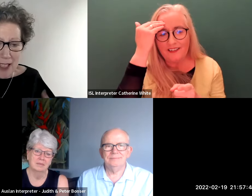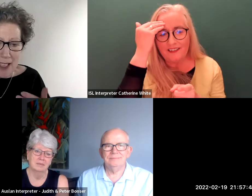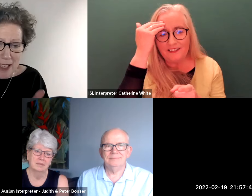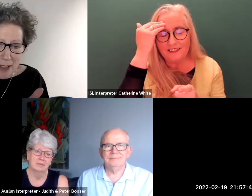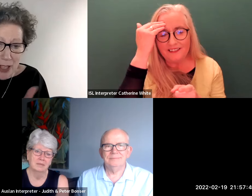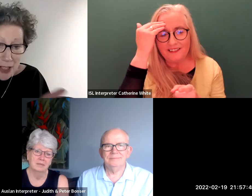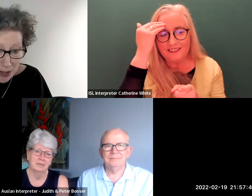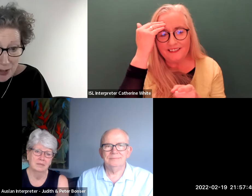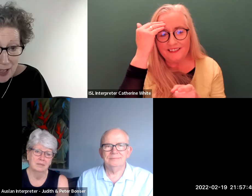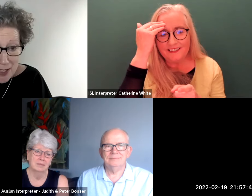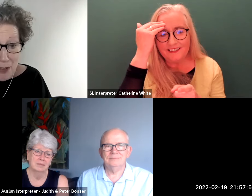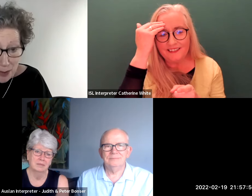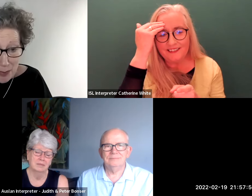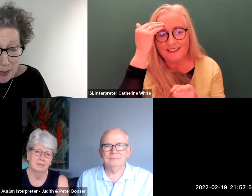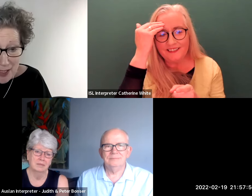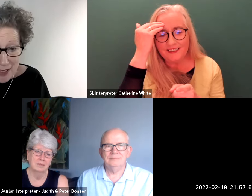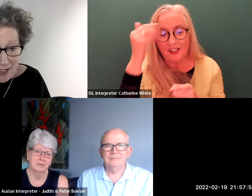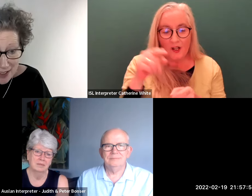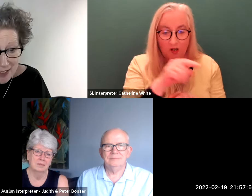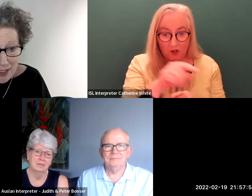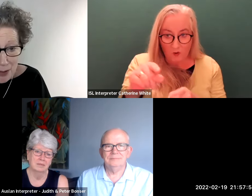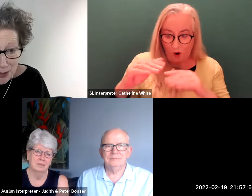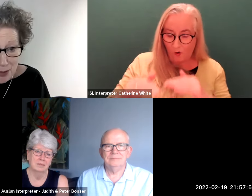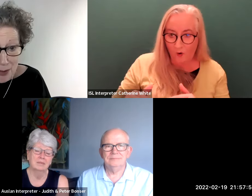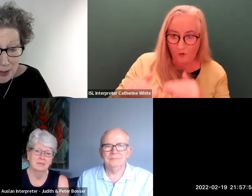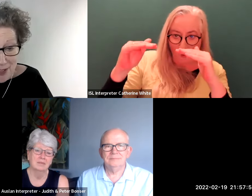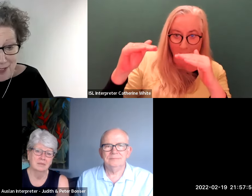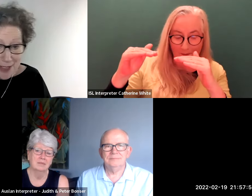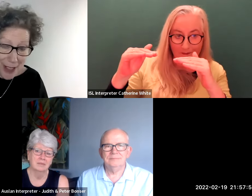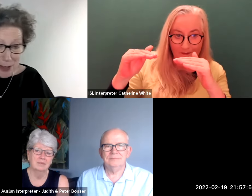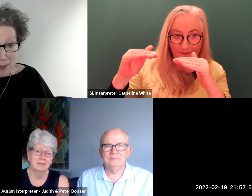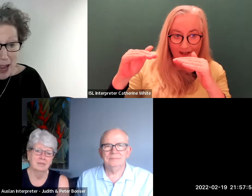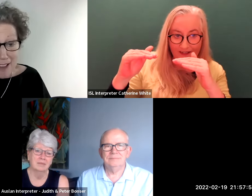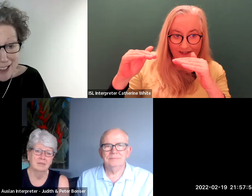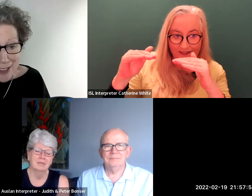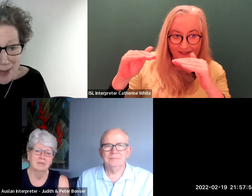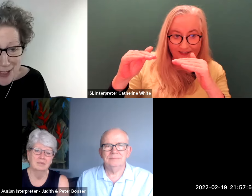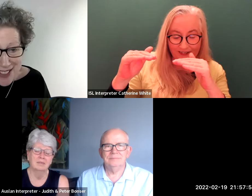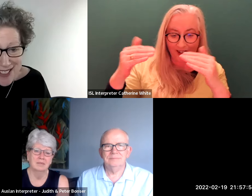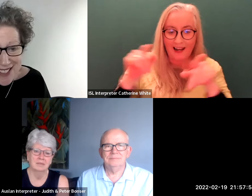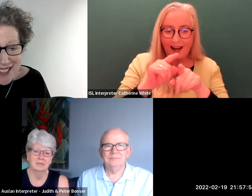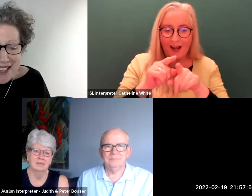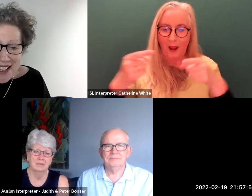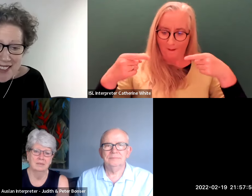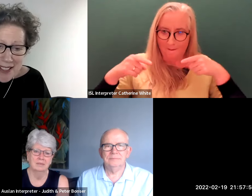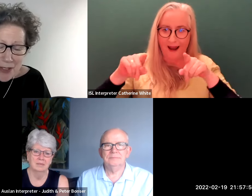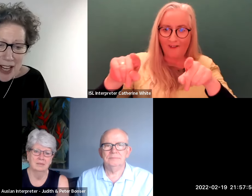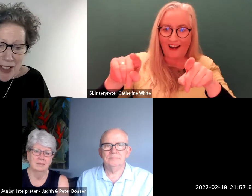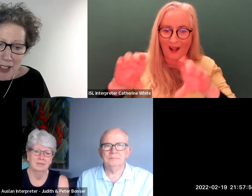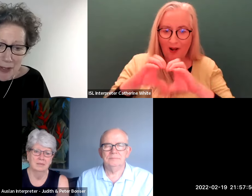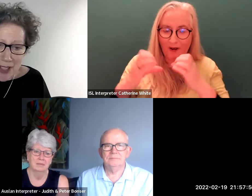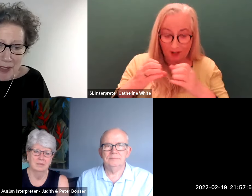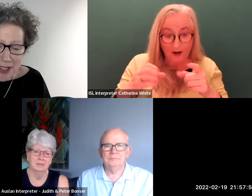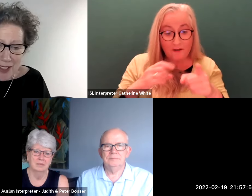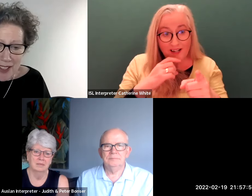if you like you you guys grew up within your your if you like parallel communities things have